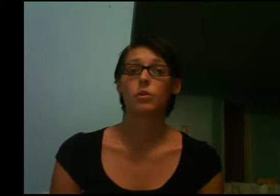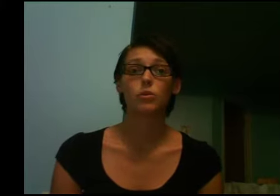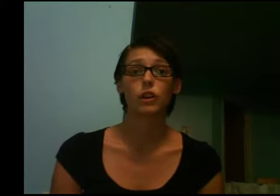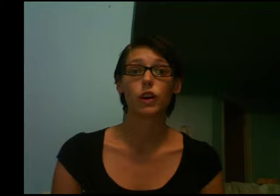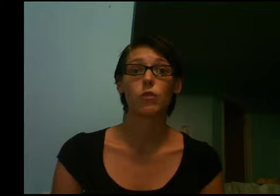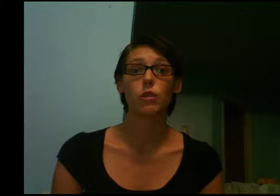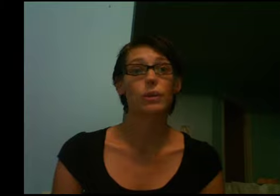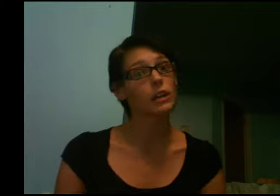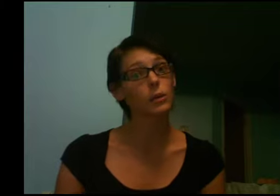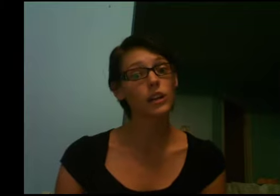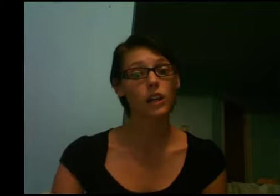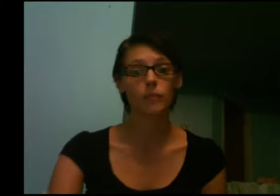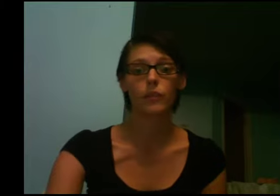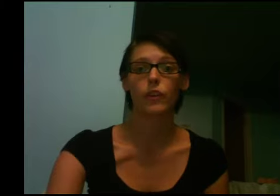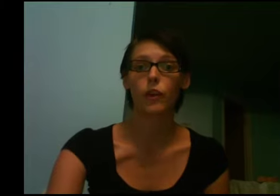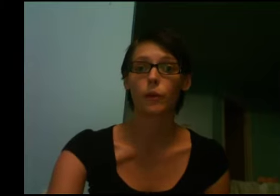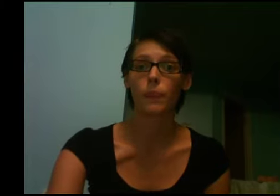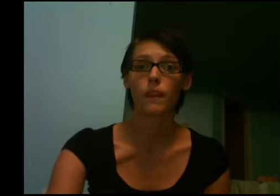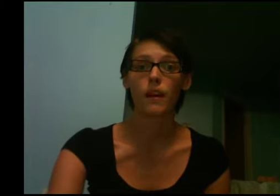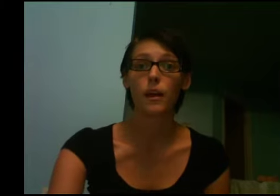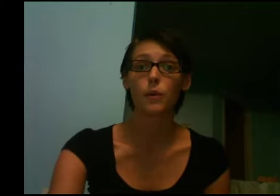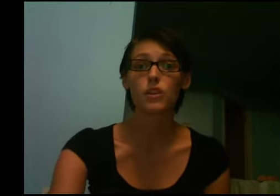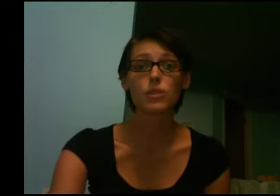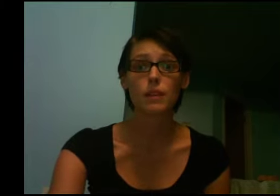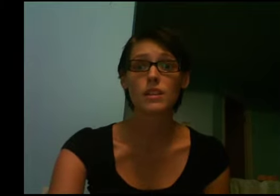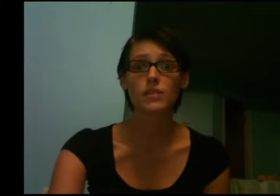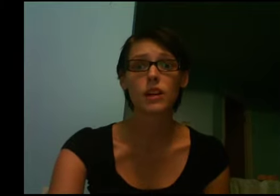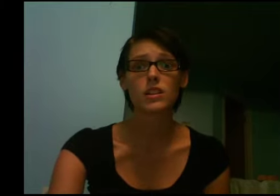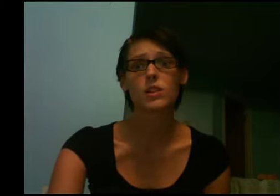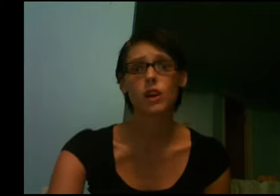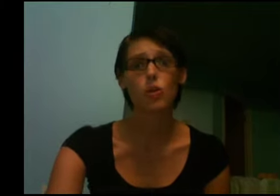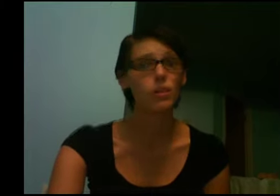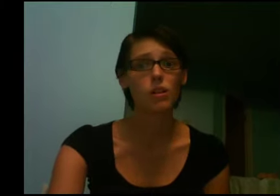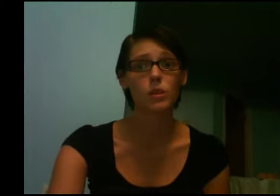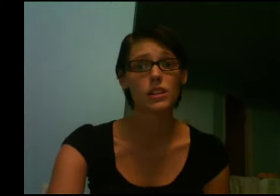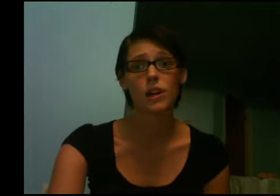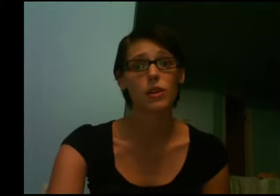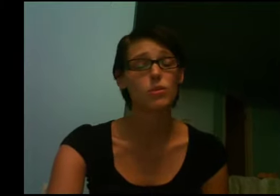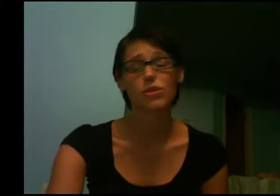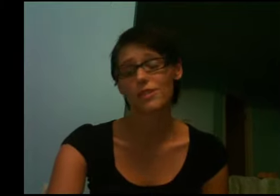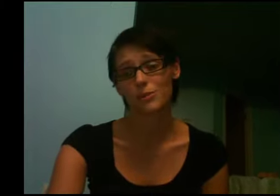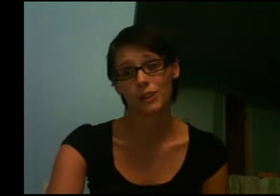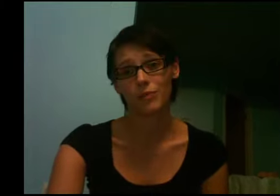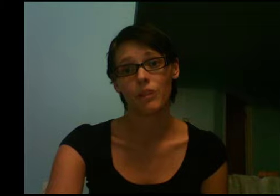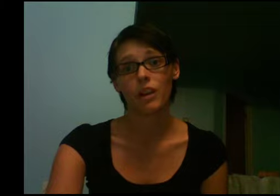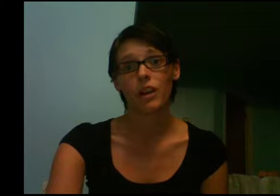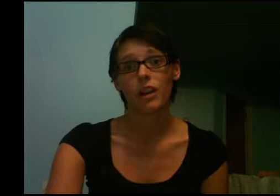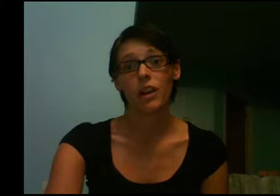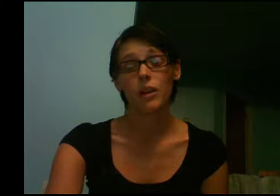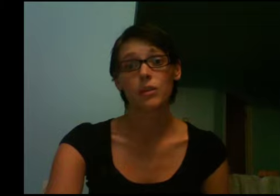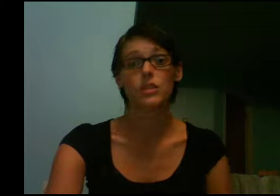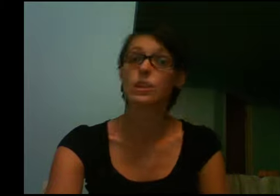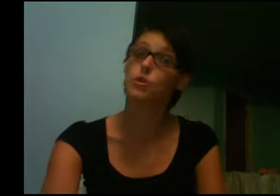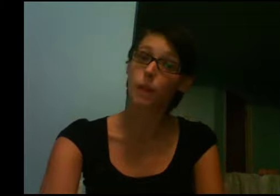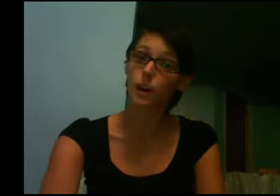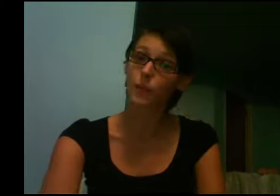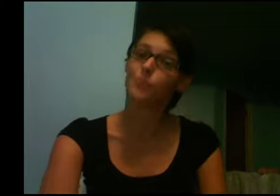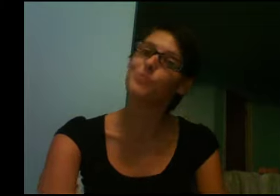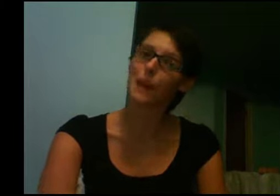we'll figure out what we need to work on. So, I wish the best of luck to you. I hope it all works out. I'm sure that it will. I will see you tomorrow. Bye.